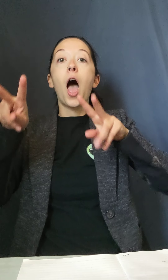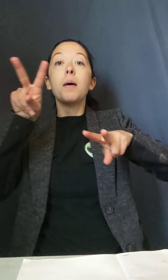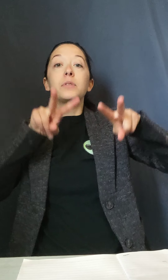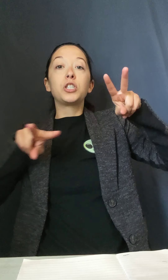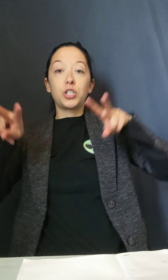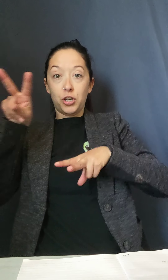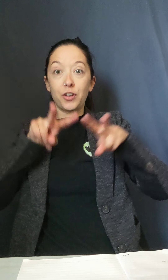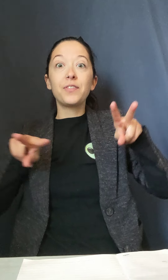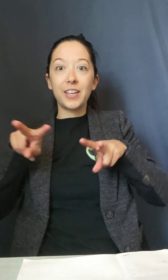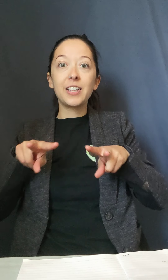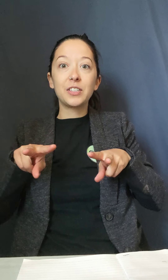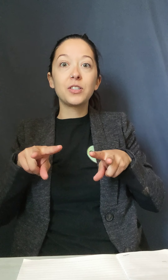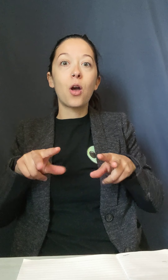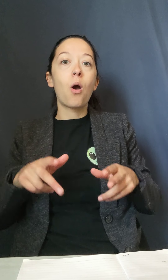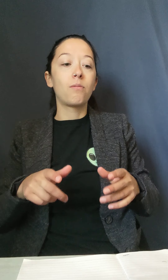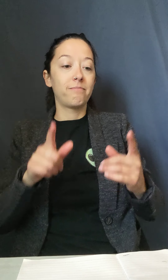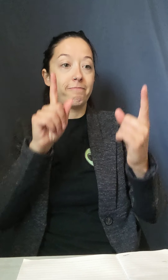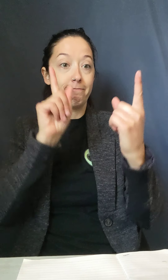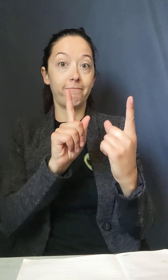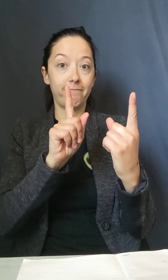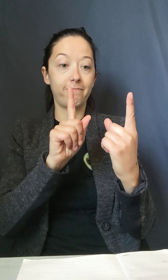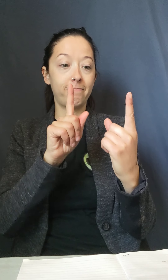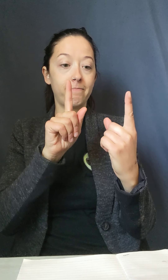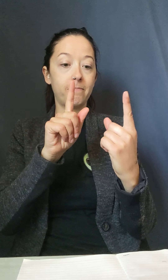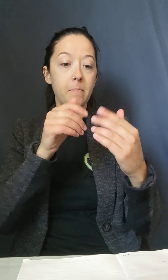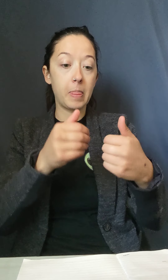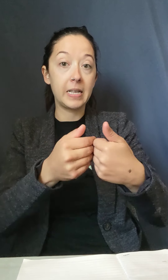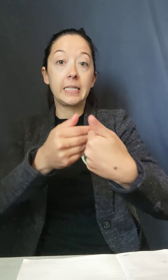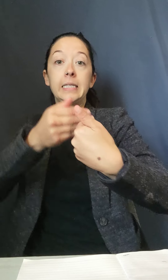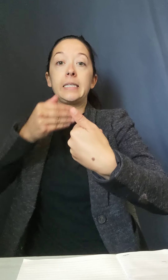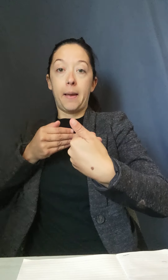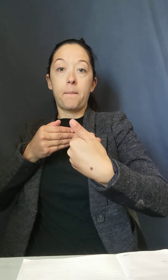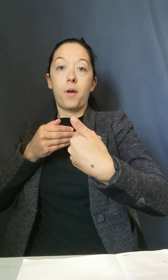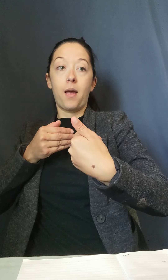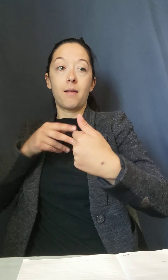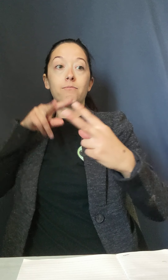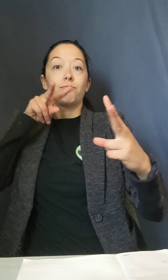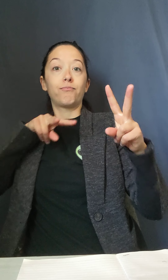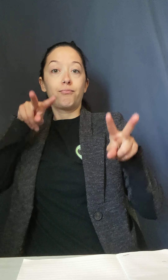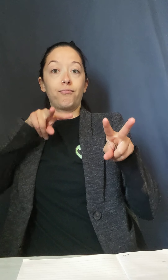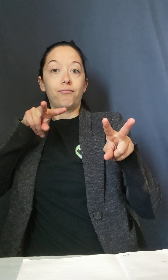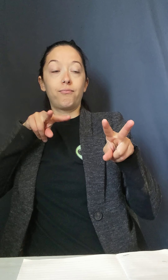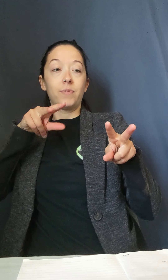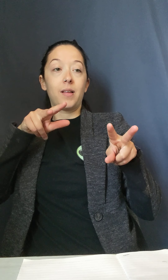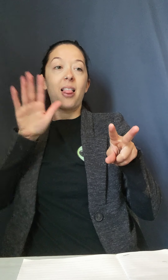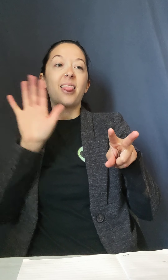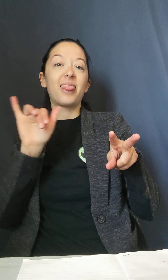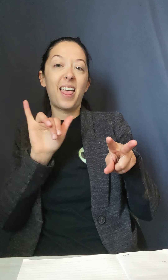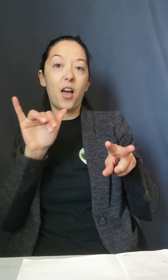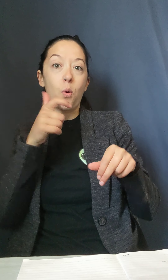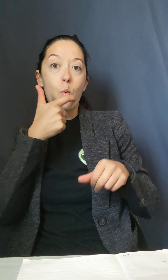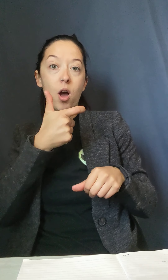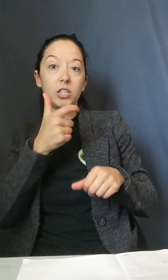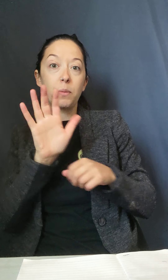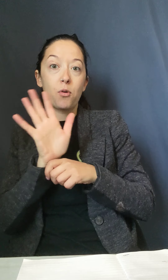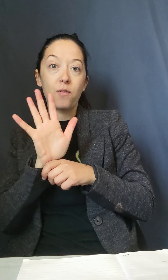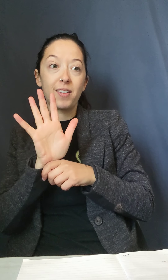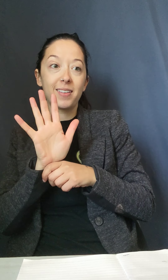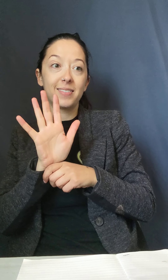this person. You can depersonalize the abuse. You're not caught in the drama. Because when you're caught in the drama, you're going to want to immediately